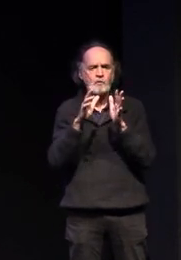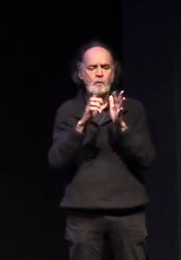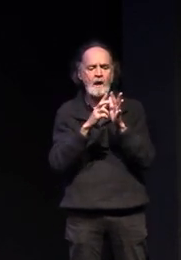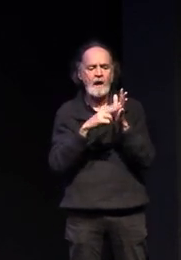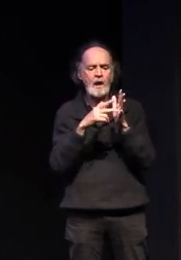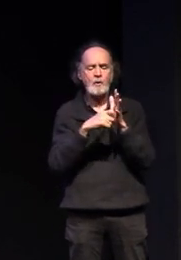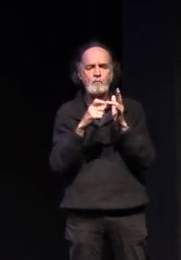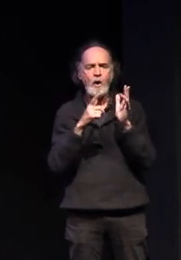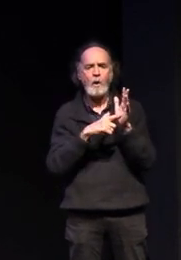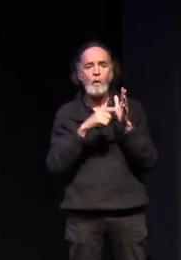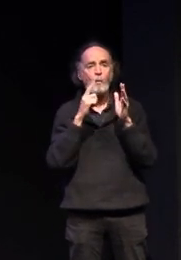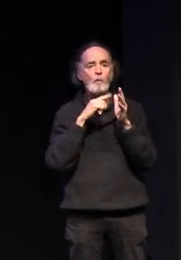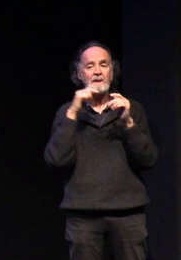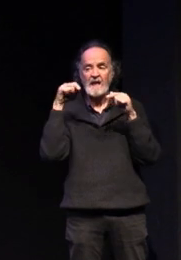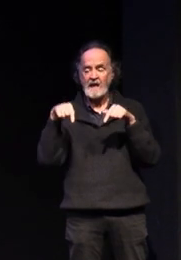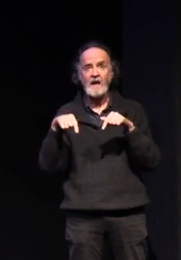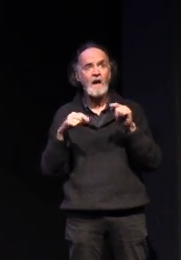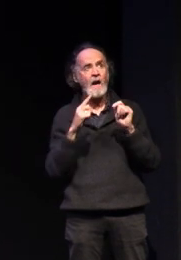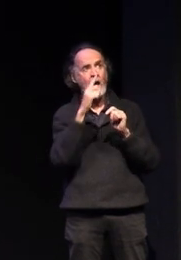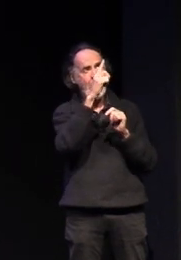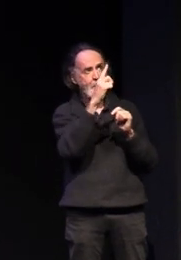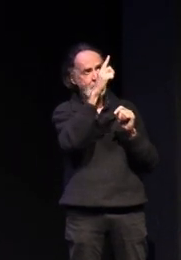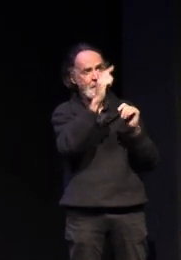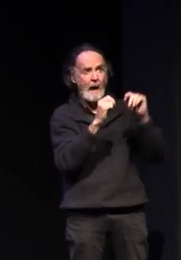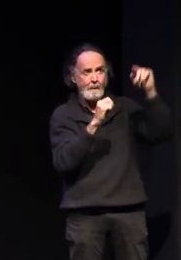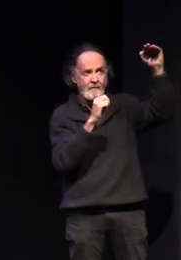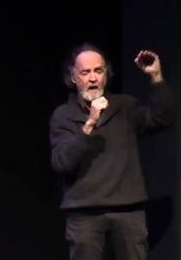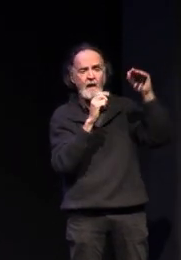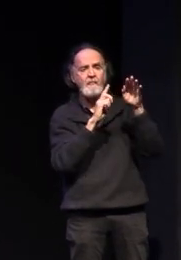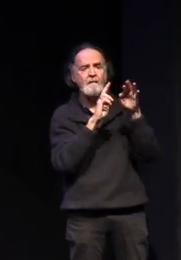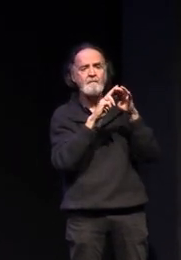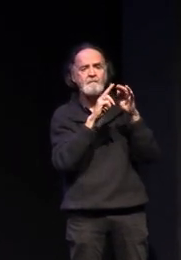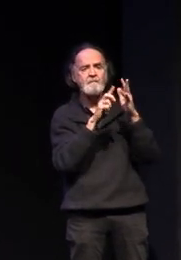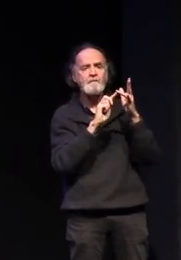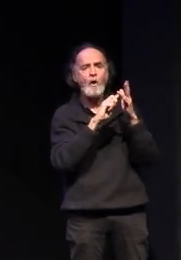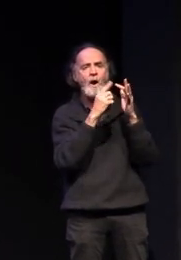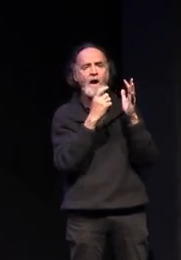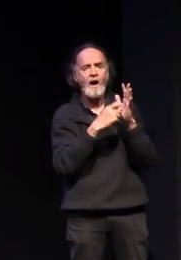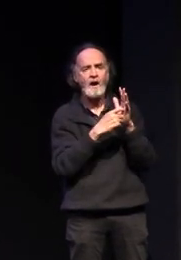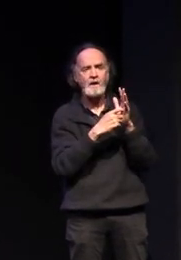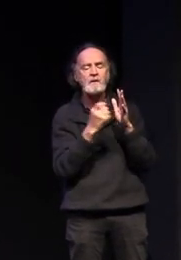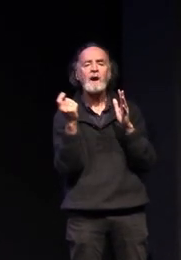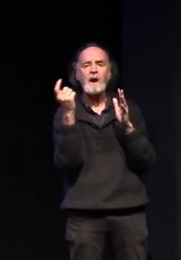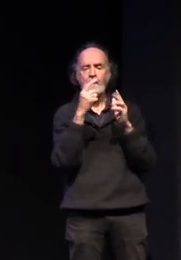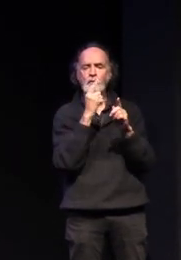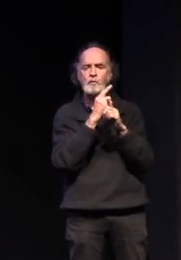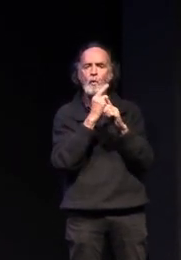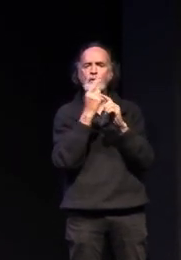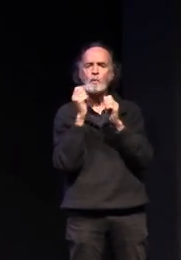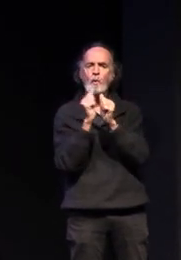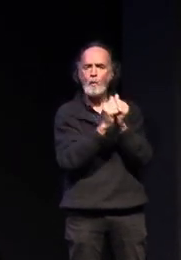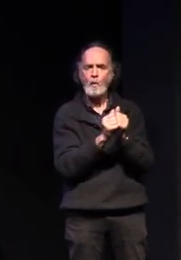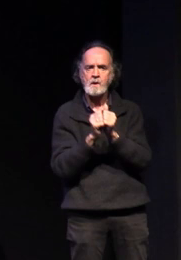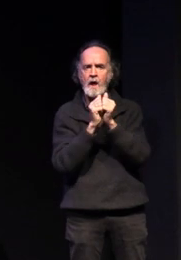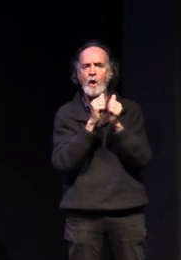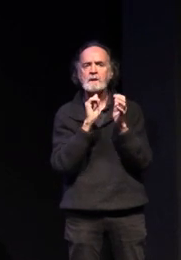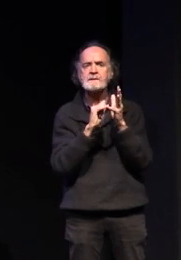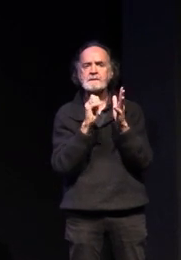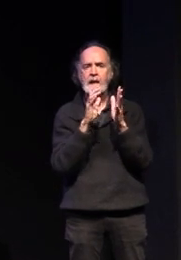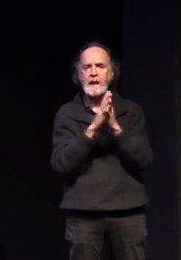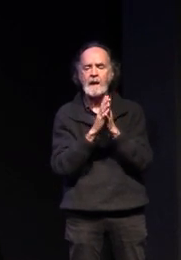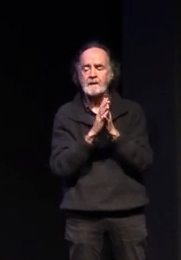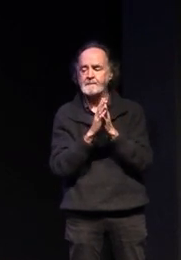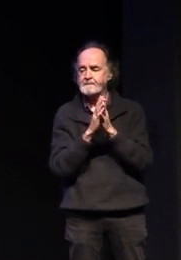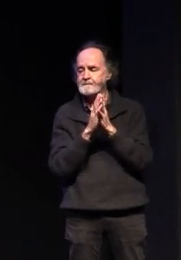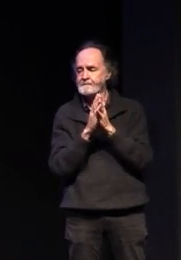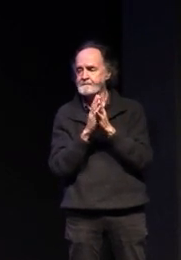foyer in a lumber here and we encourage you to come up and talk to one of our coordinators on sunday in a moment i'm